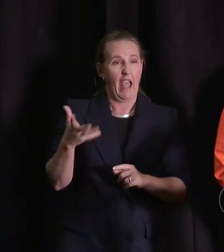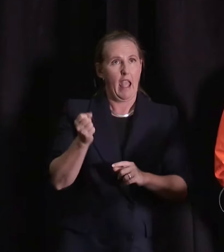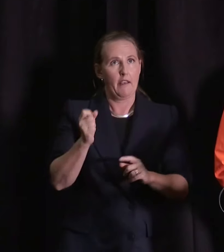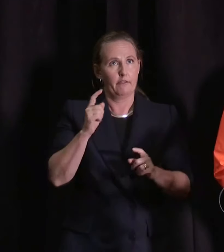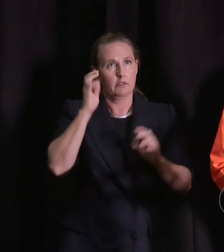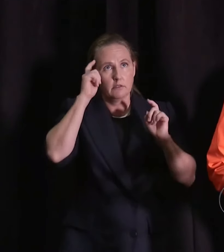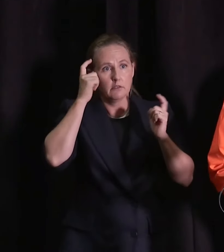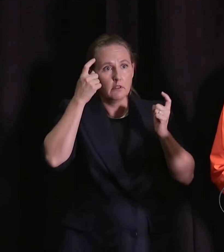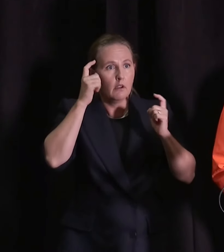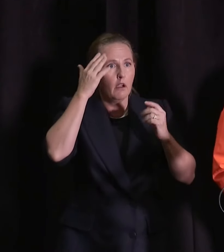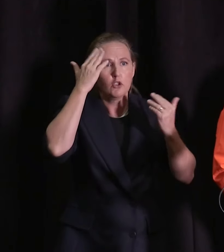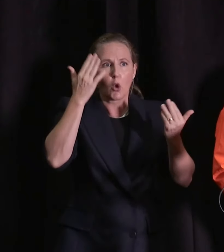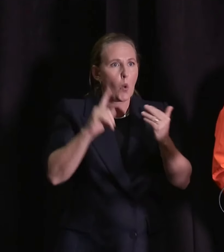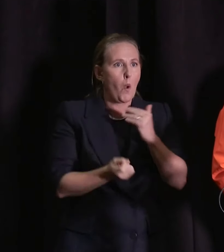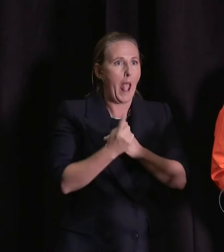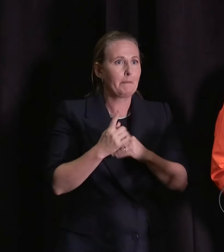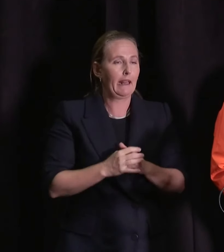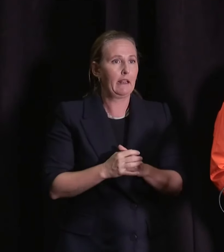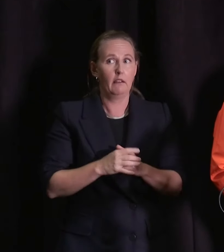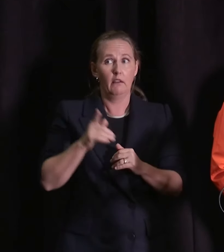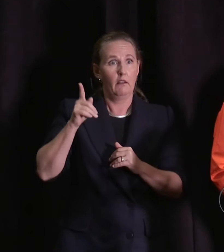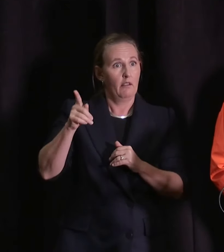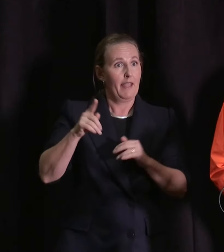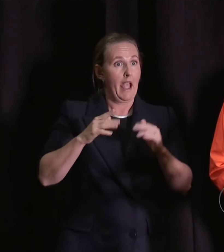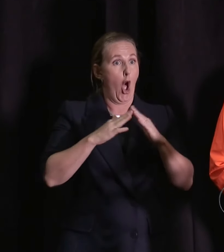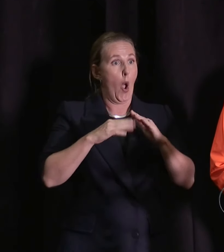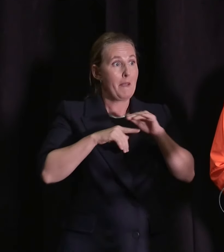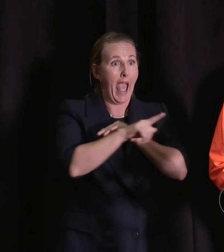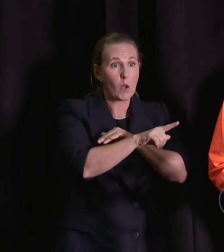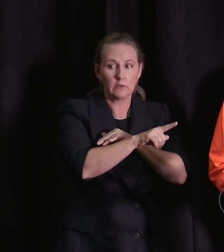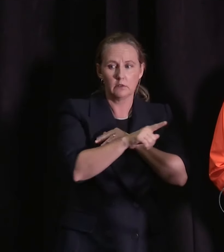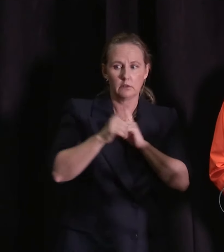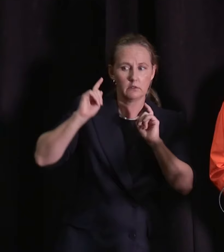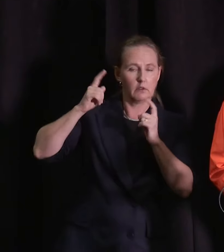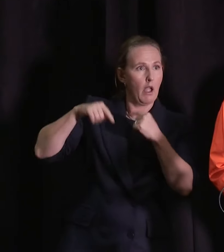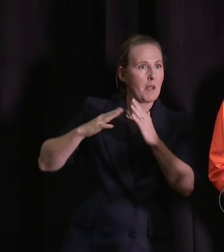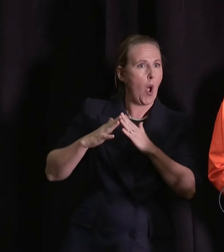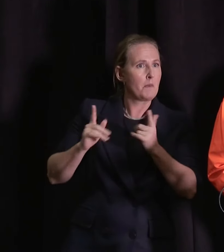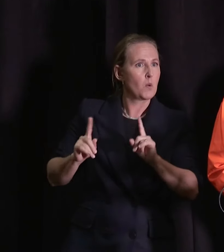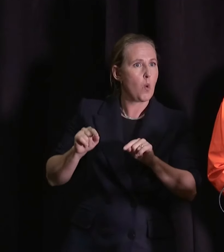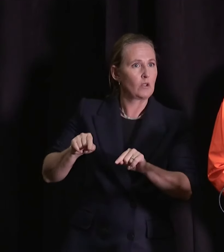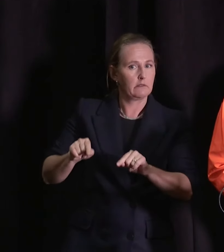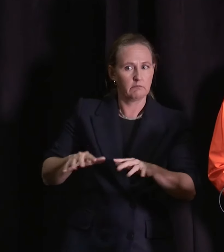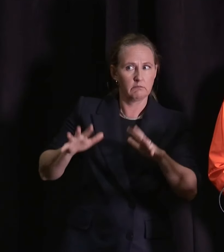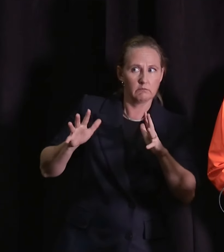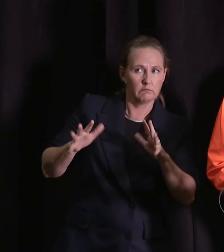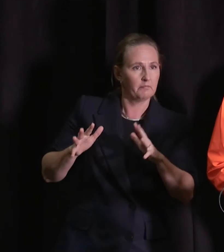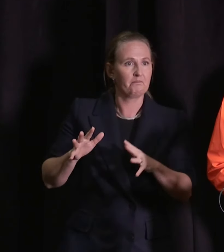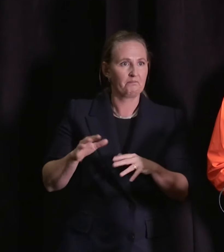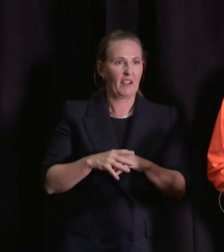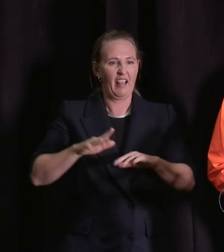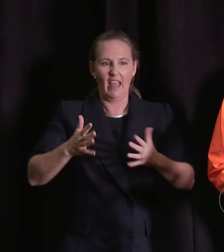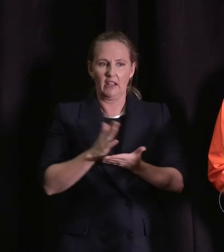happen next. In many cases they won't know what's happened to their homes after they've left their homes. So they've got a pretty uncertain period of time ahead of them.